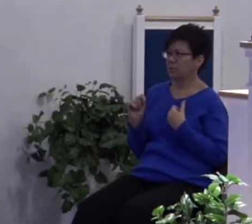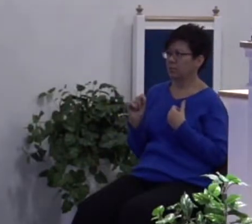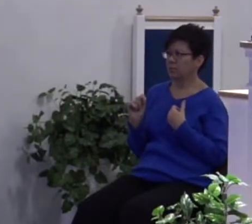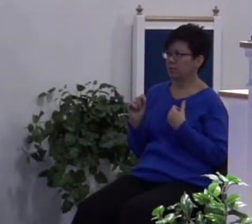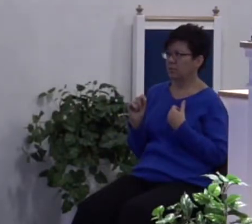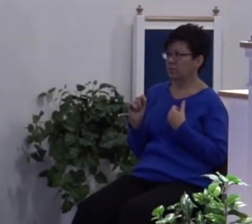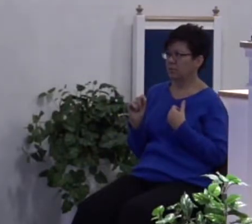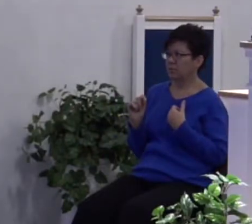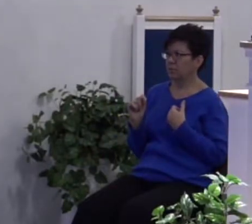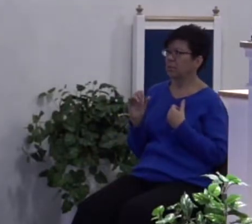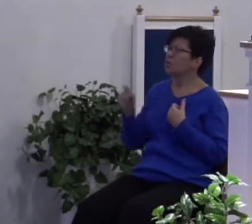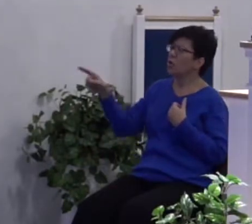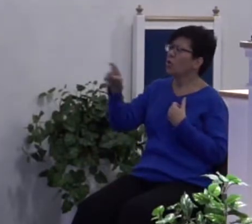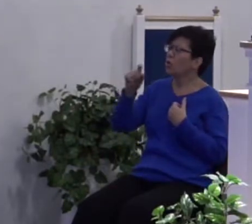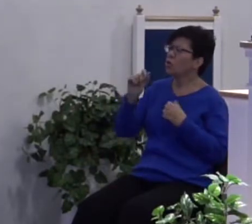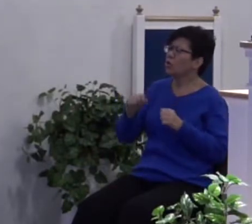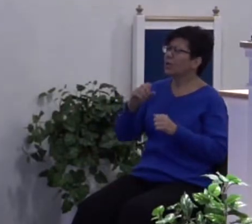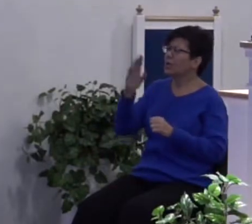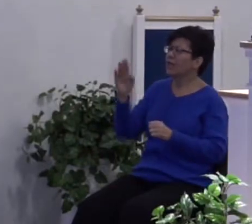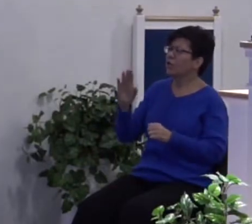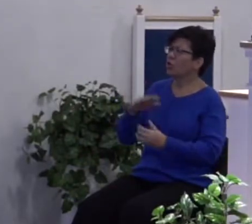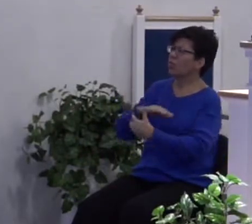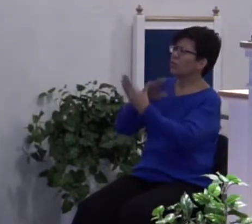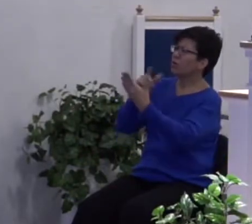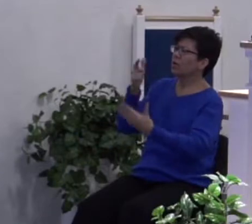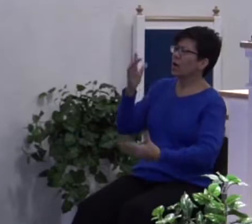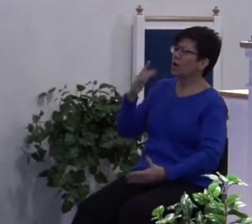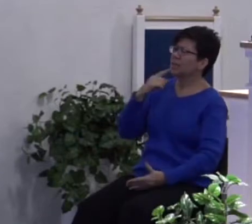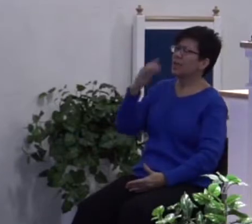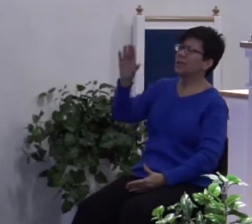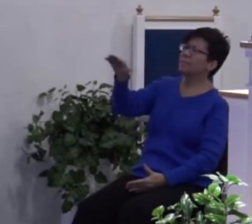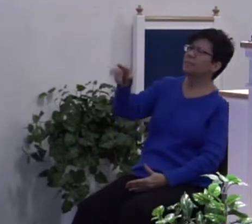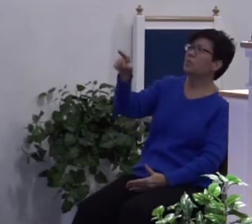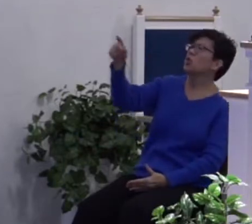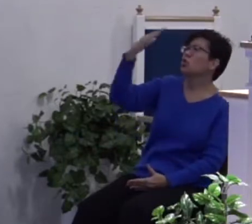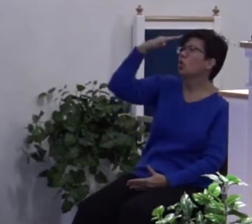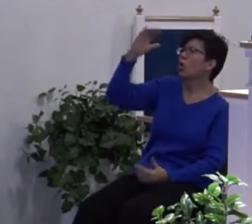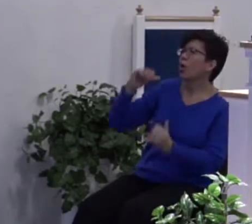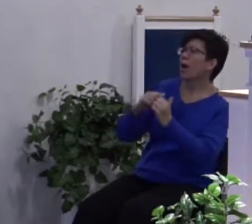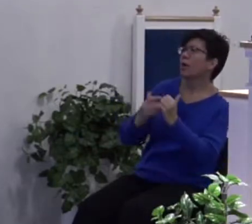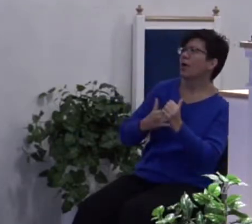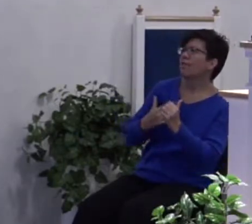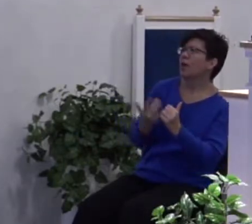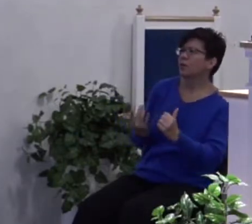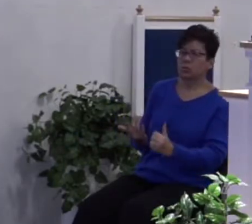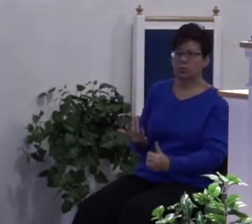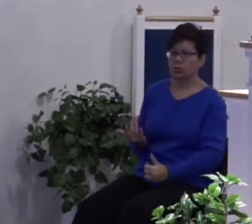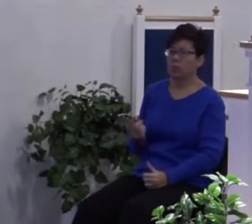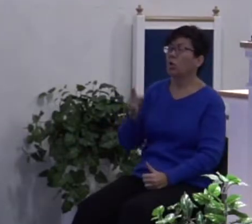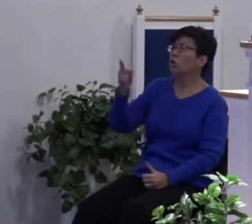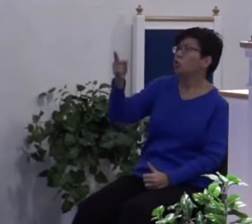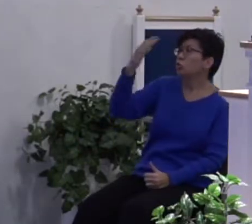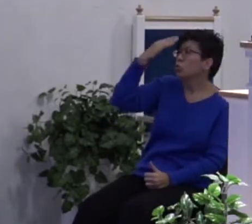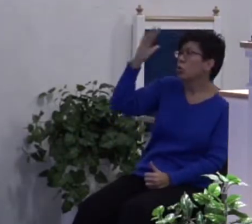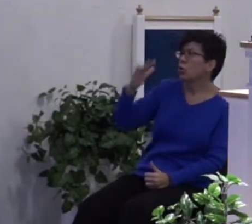So you can never go before God and say, you don't know how I felt. You don't know what it was like.